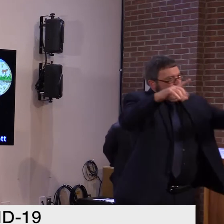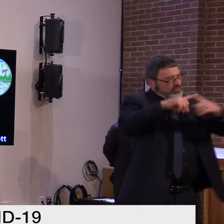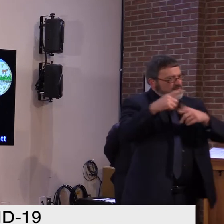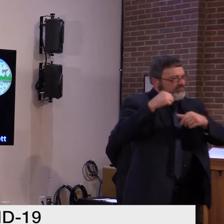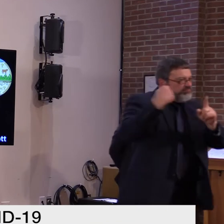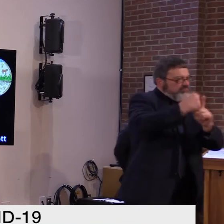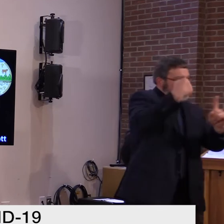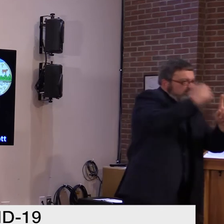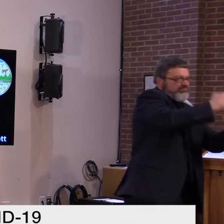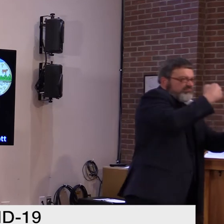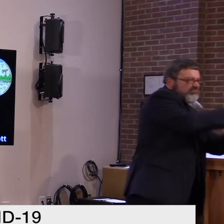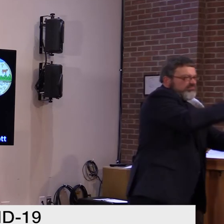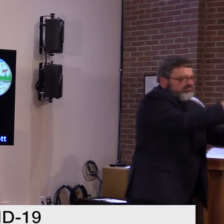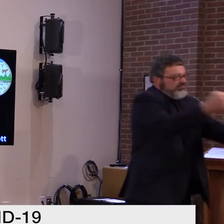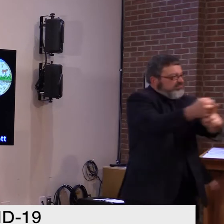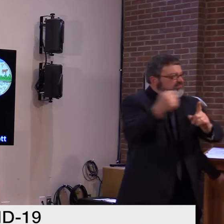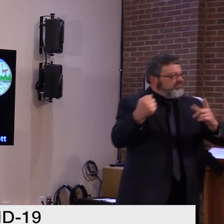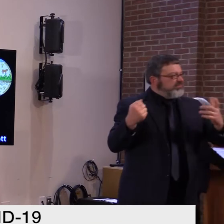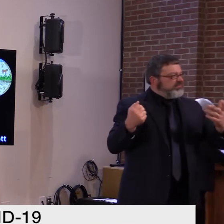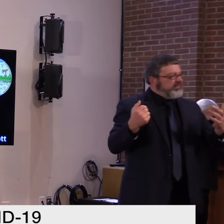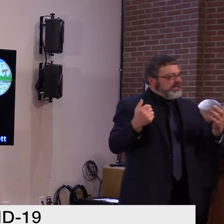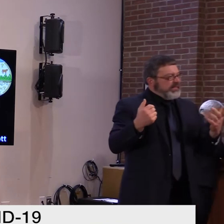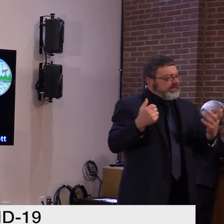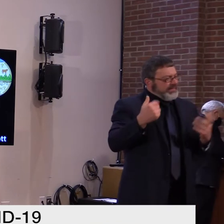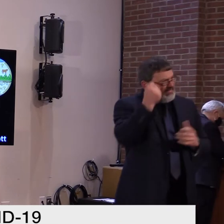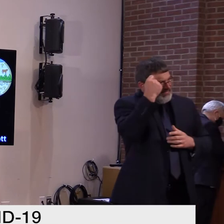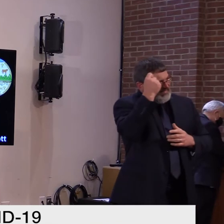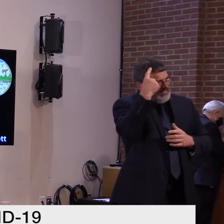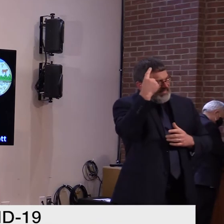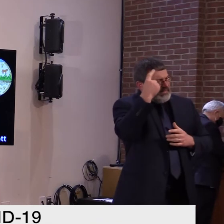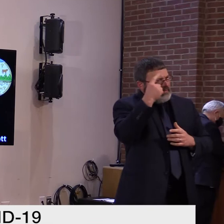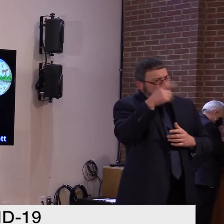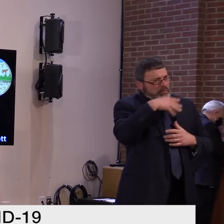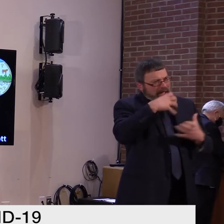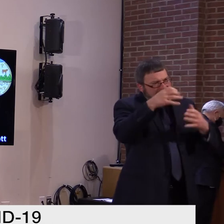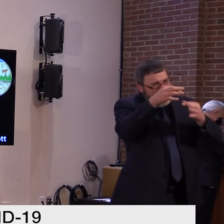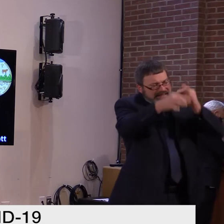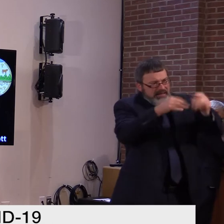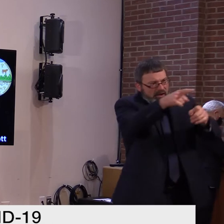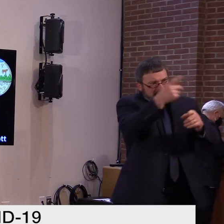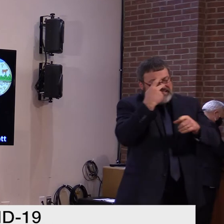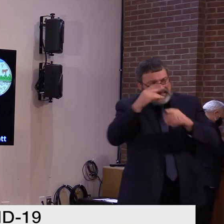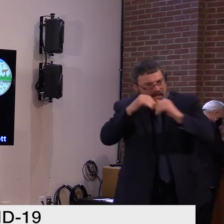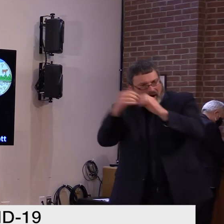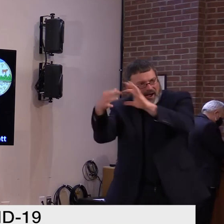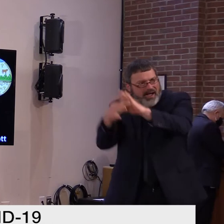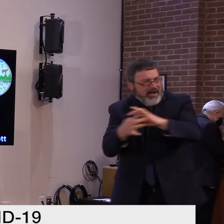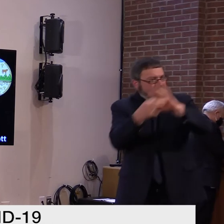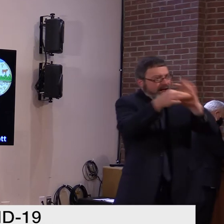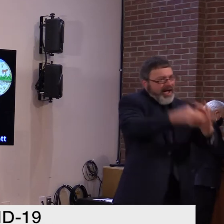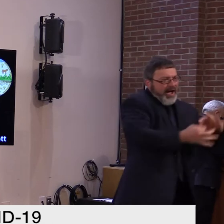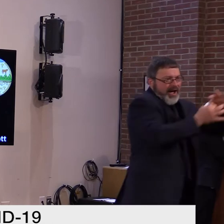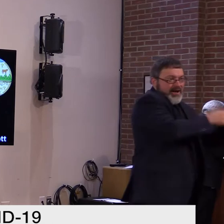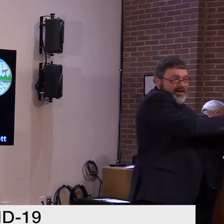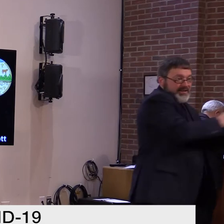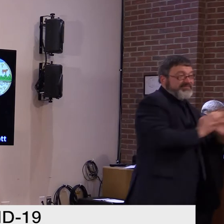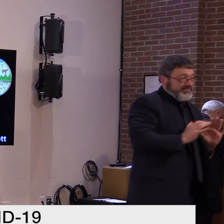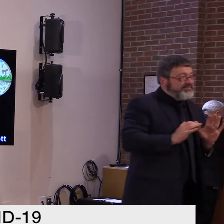So that's how that works. But I didn't tell you one other thing. Max and Nicole have a daughter, Vanessa.